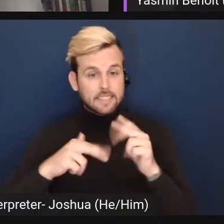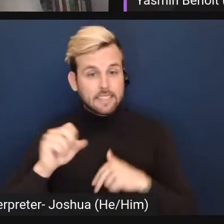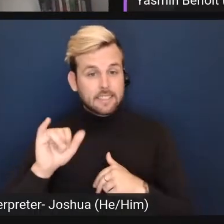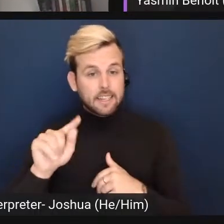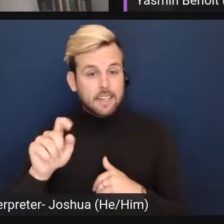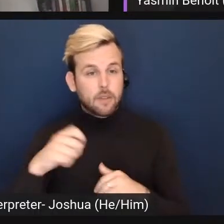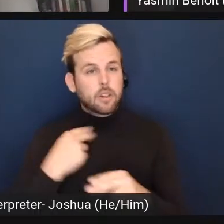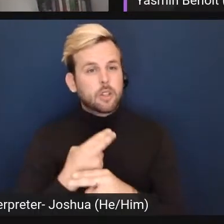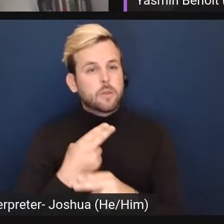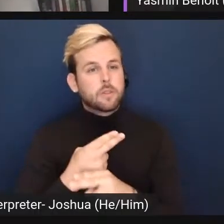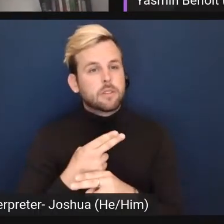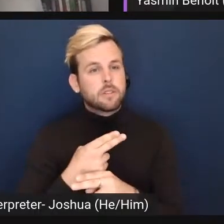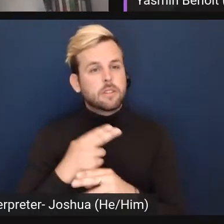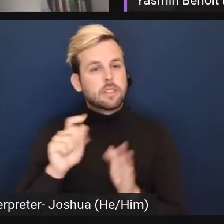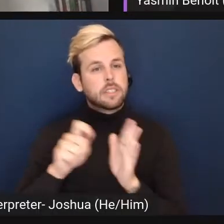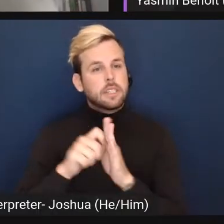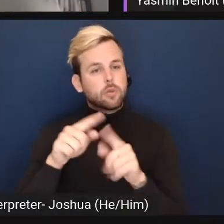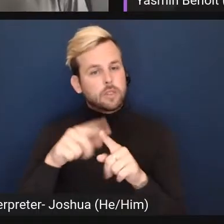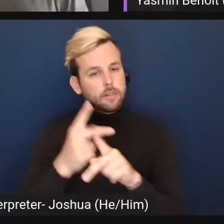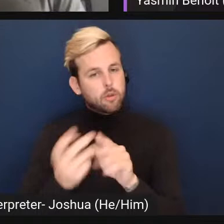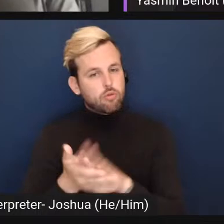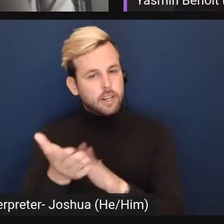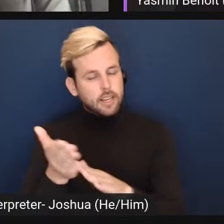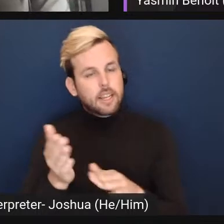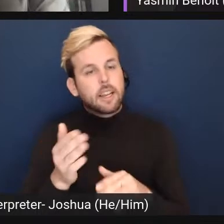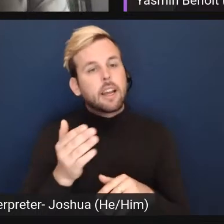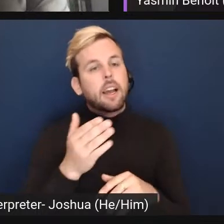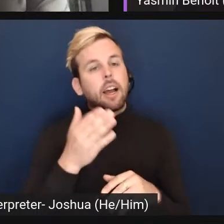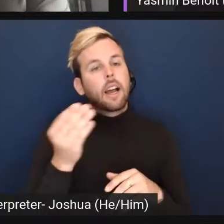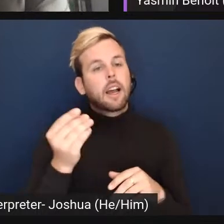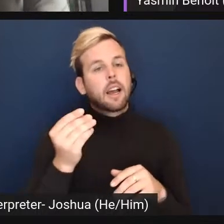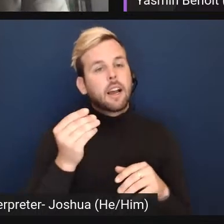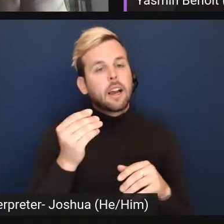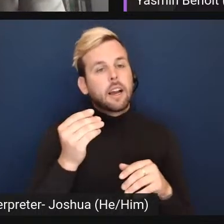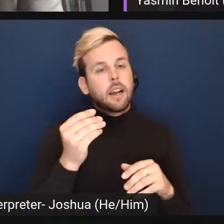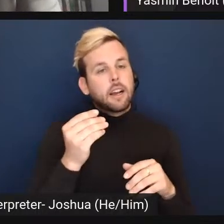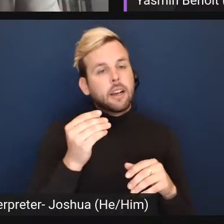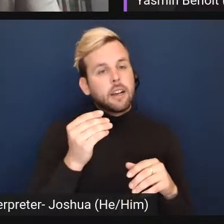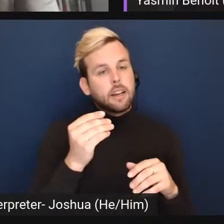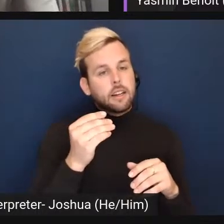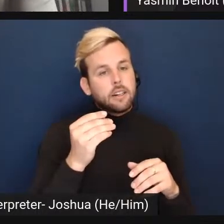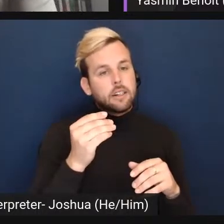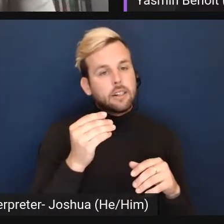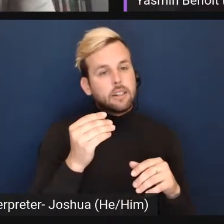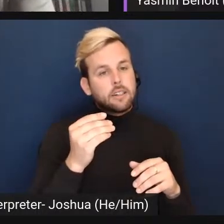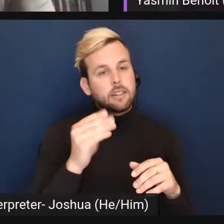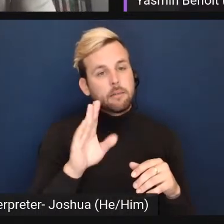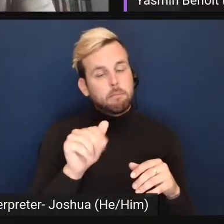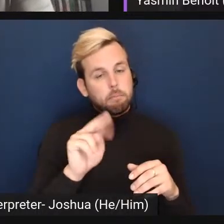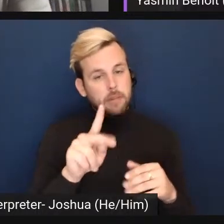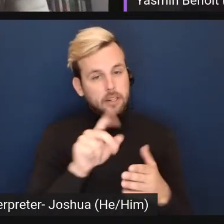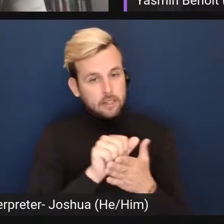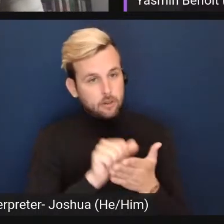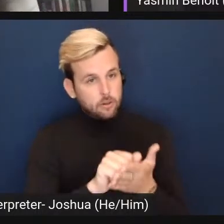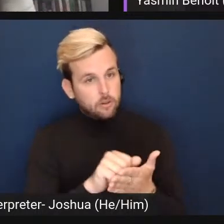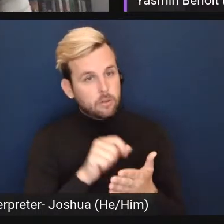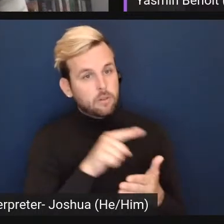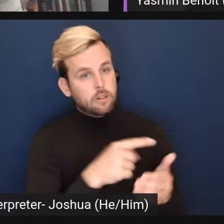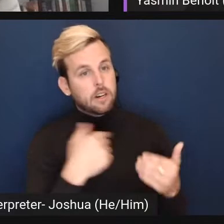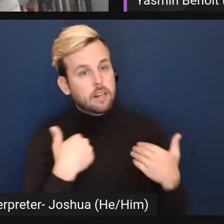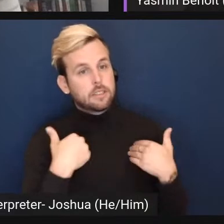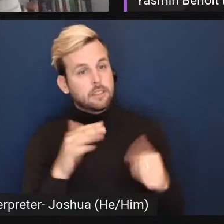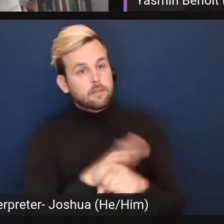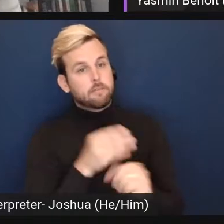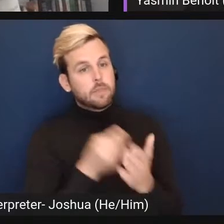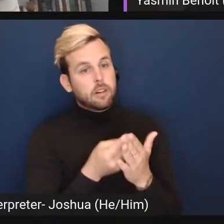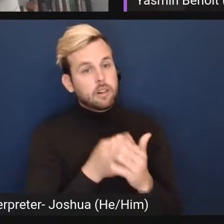mostly use those keys to keep it up and running to the, uh, to a bank account, which basically has enough